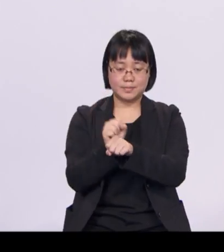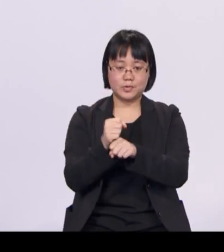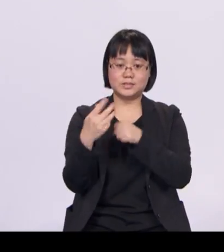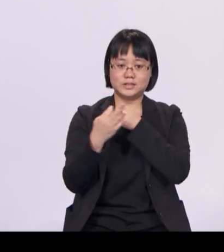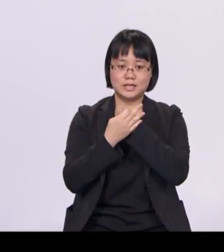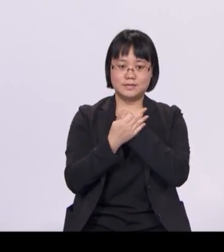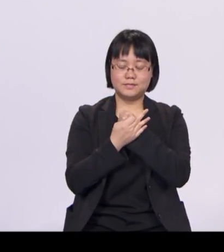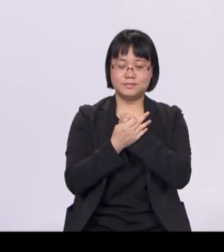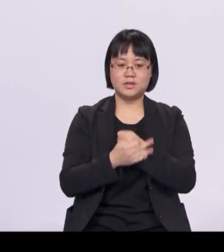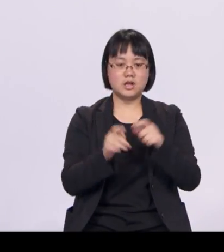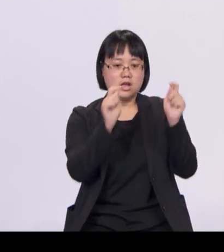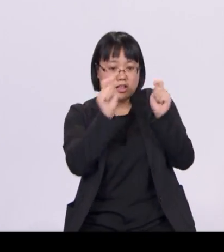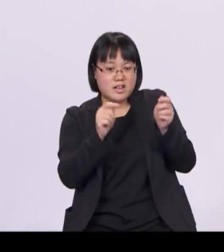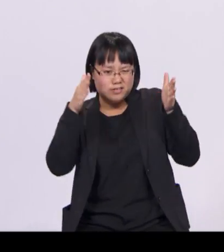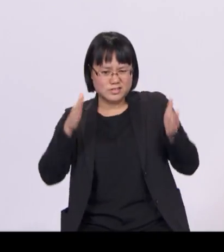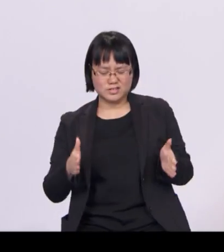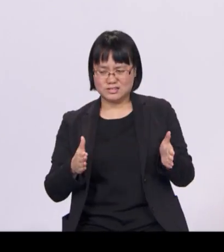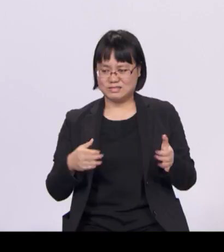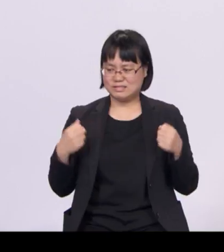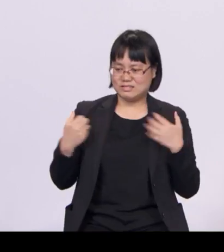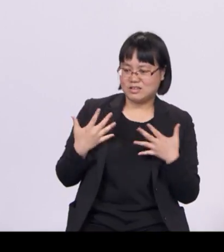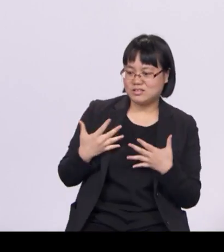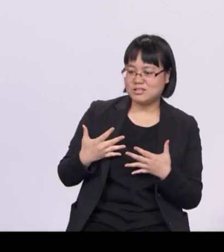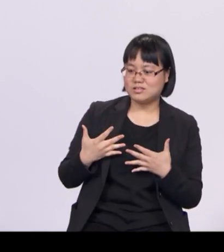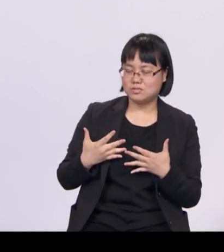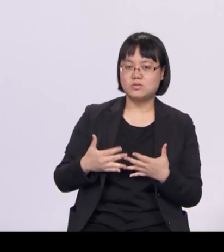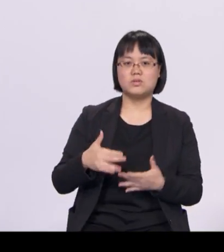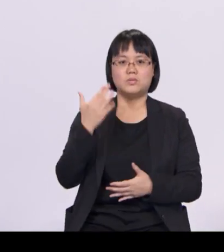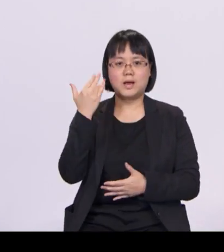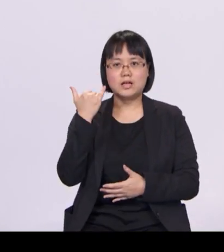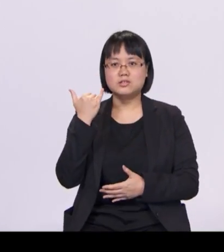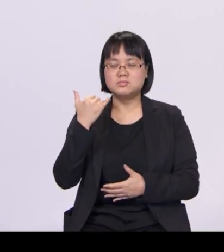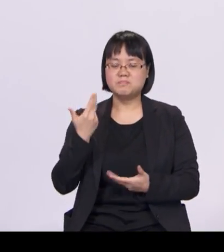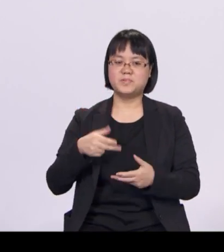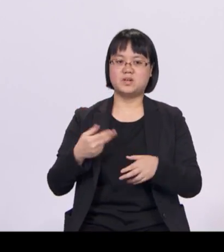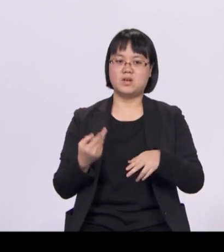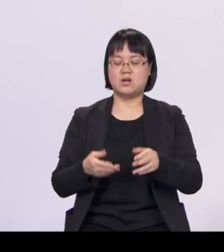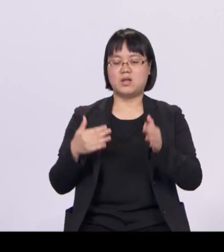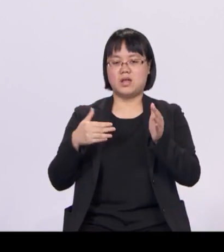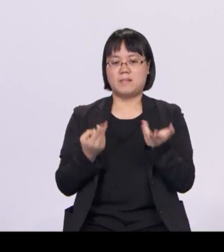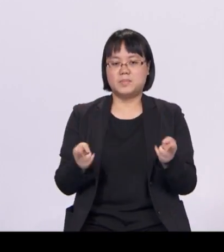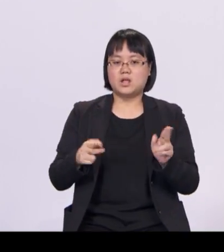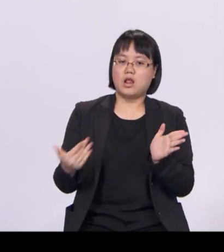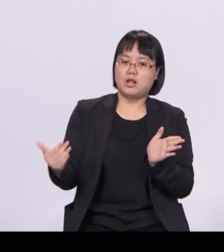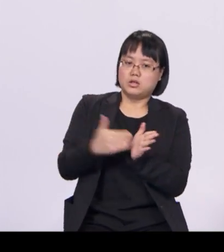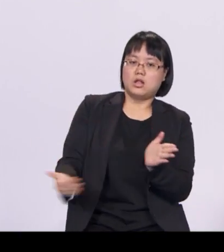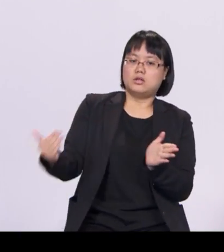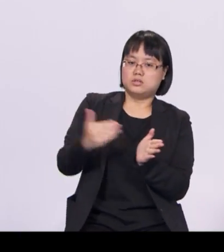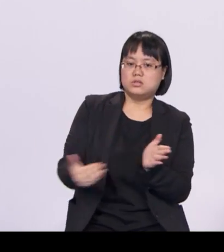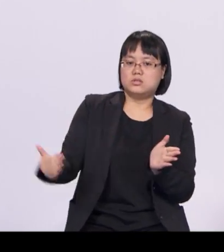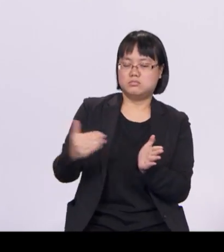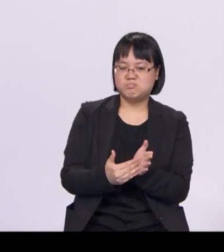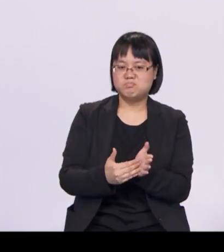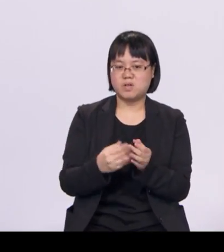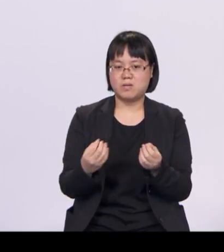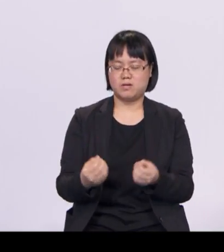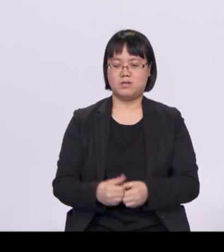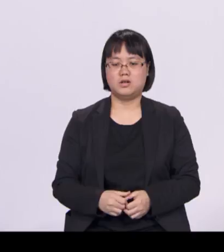Singapore is at its highest in recent years. The range of threats we face is also wider, from